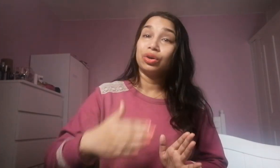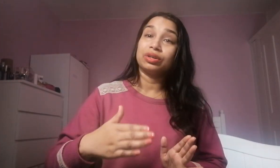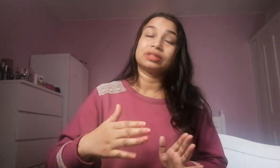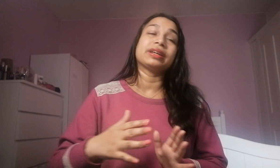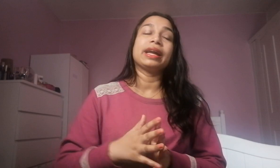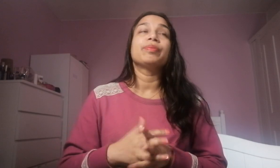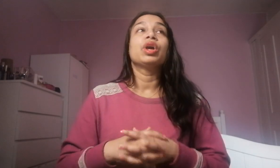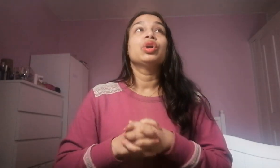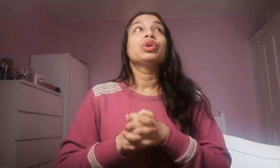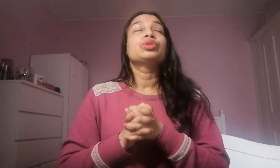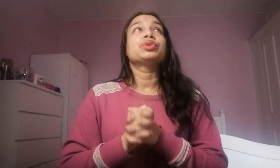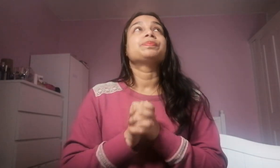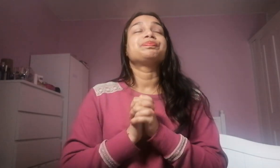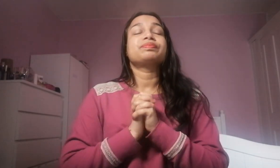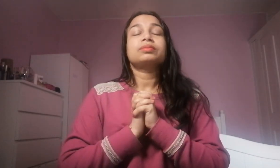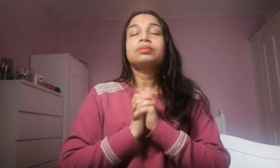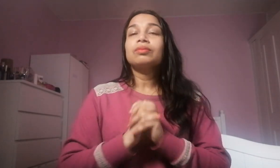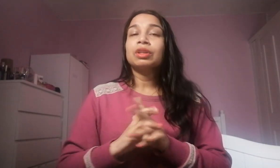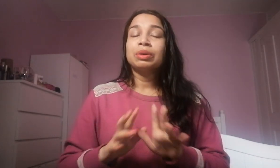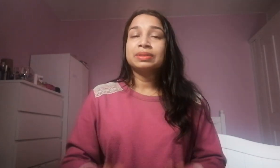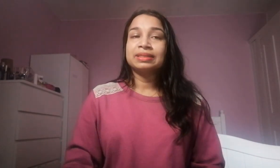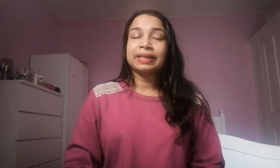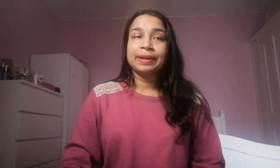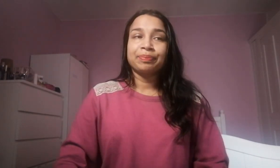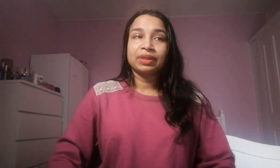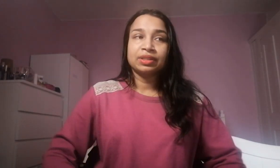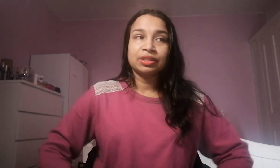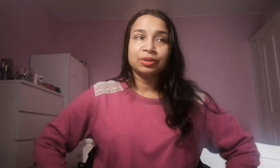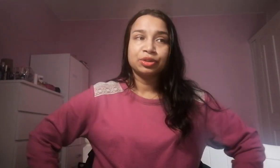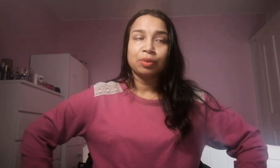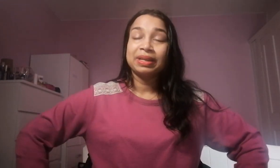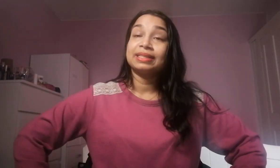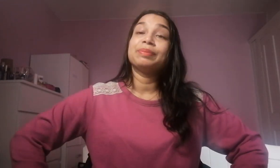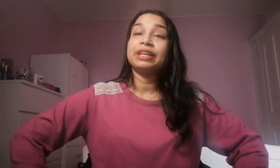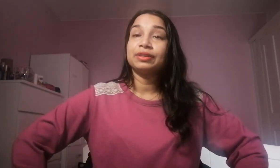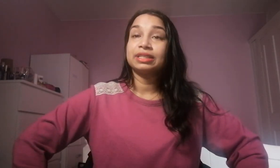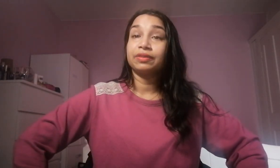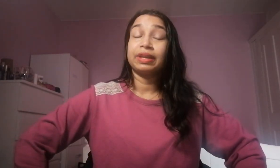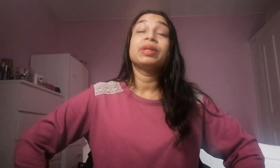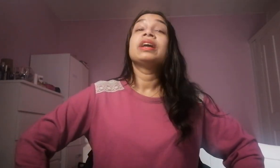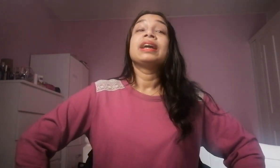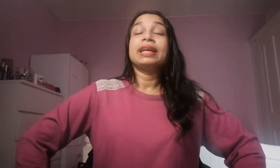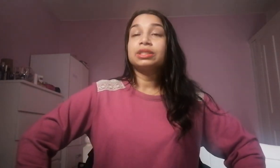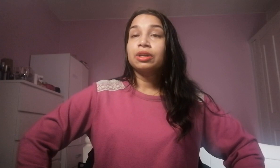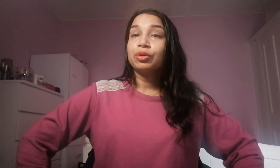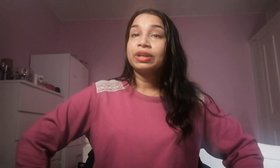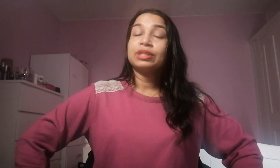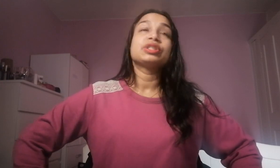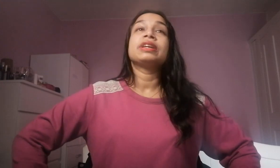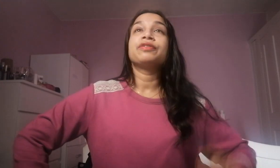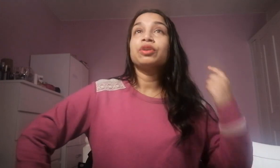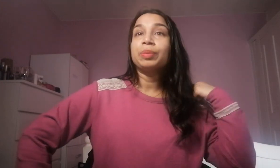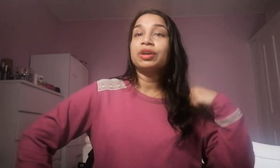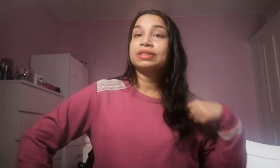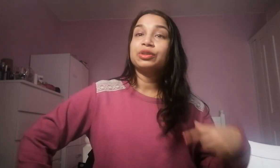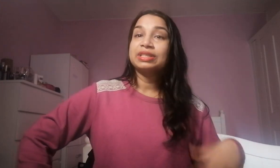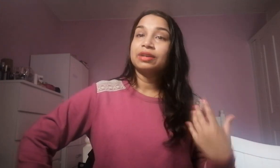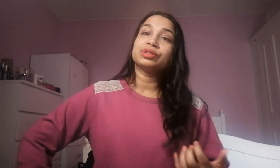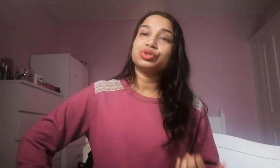lot okay so I was gonna say um so topic is that being yourself here it's so important if you're a person who tells the